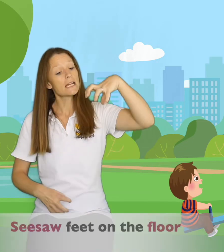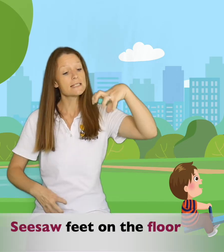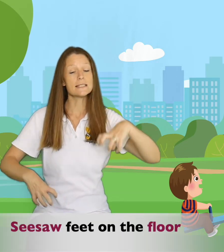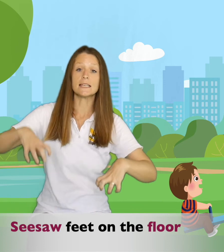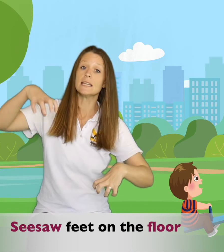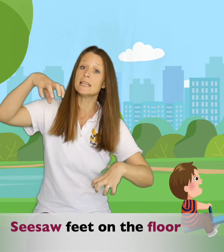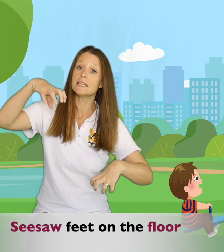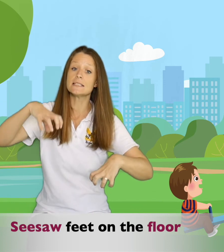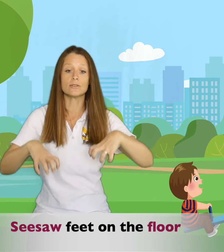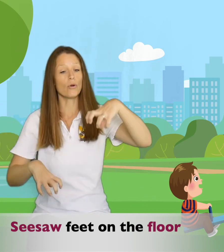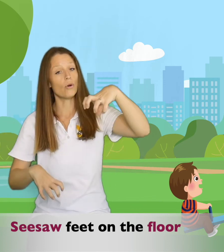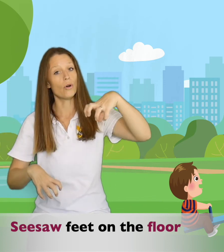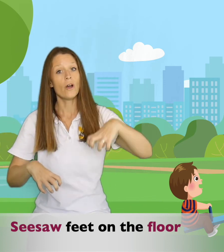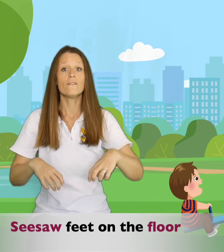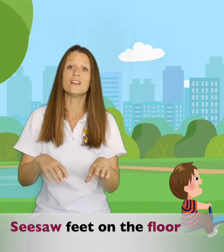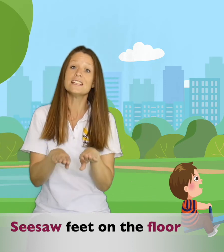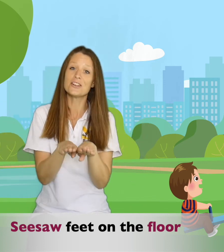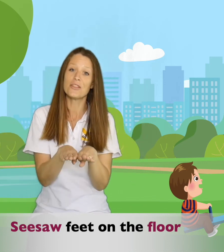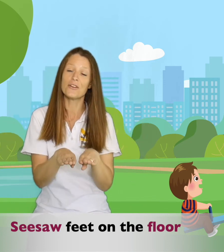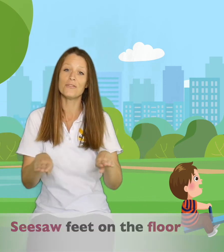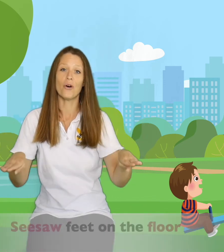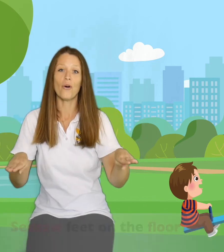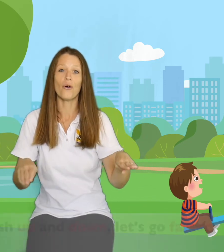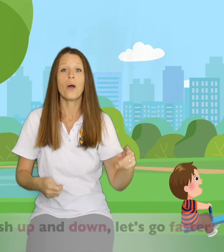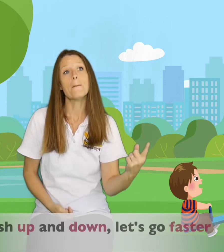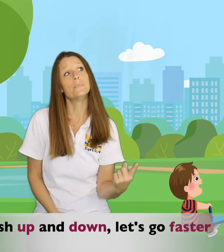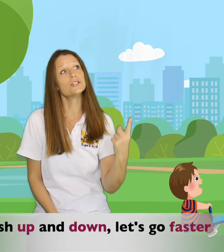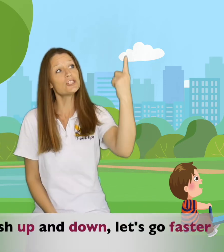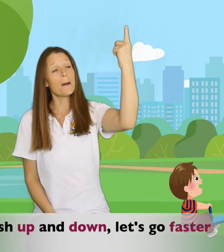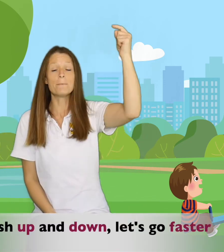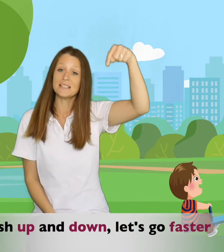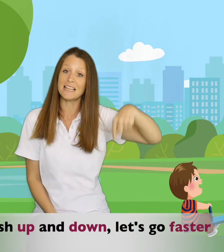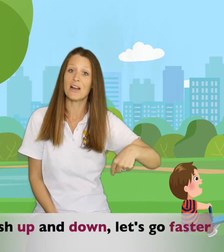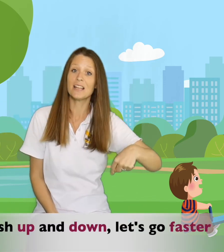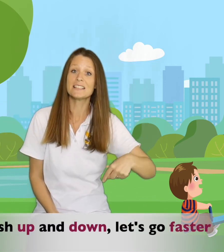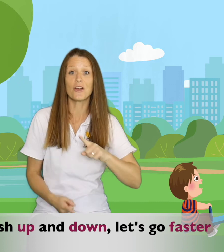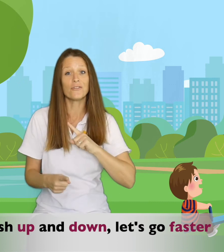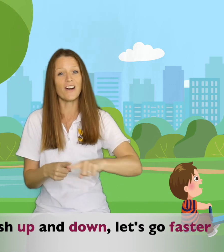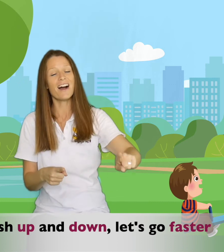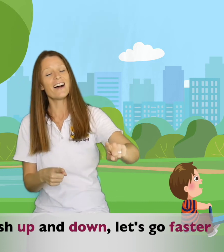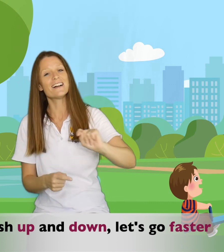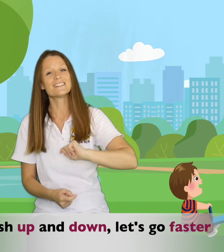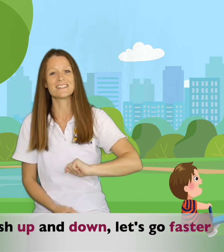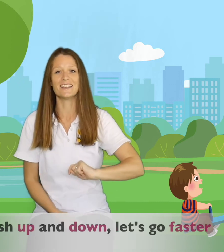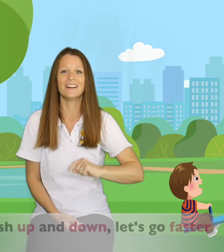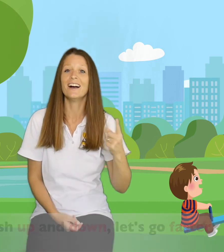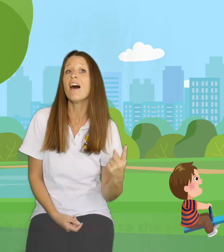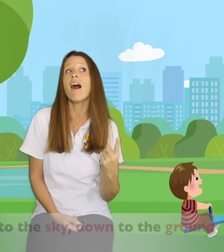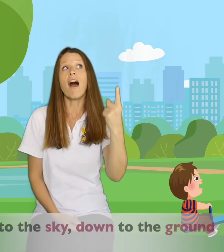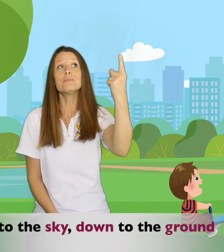See soul. See Feet on the floor. Push up and down. Let's go faster. Up